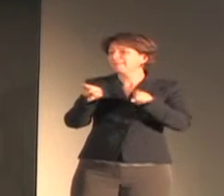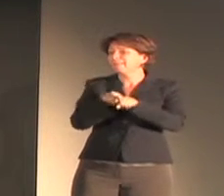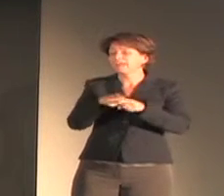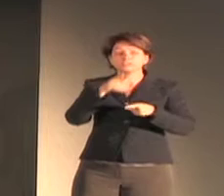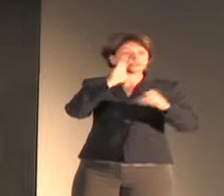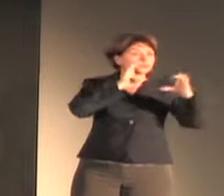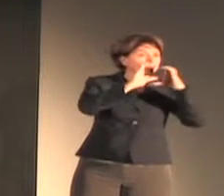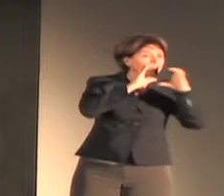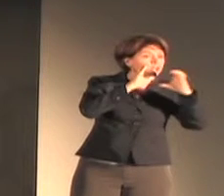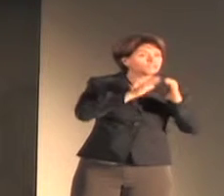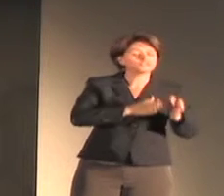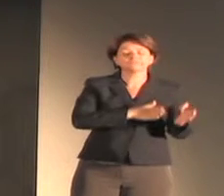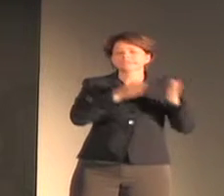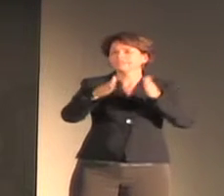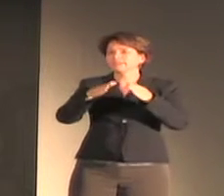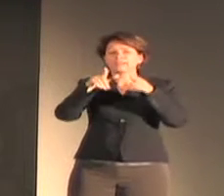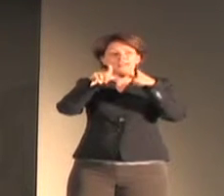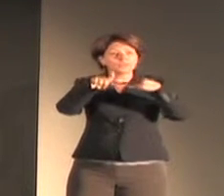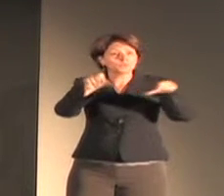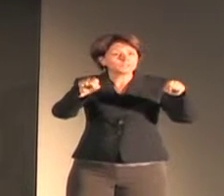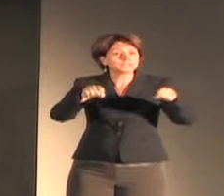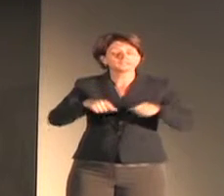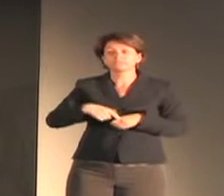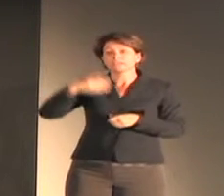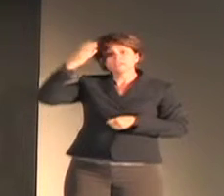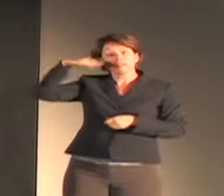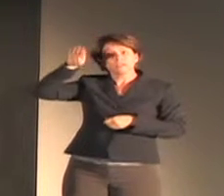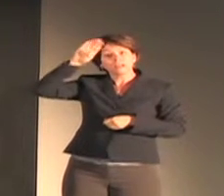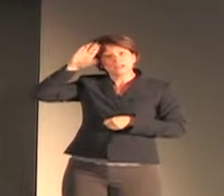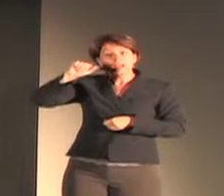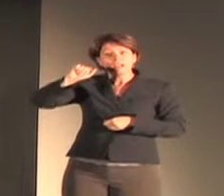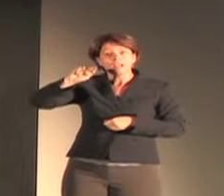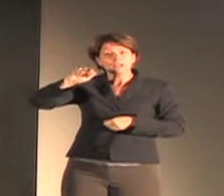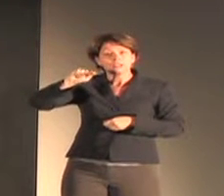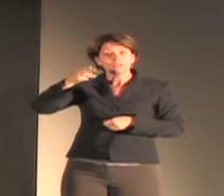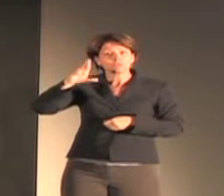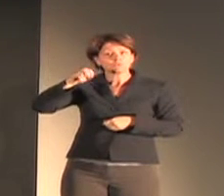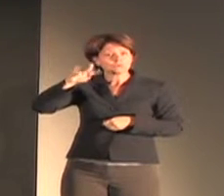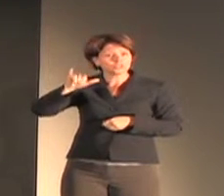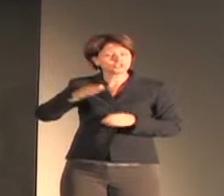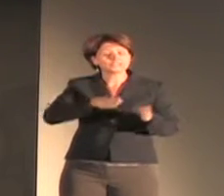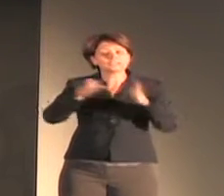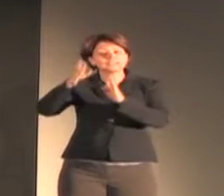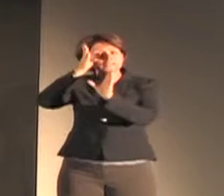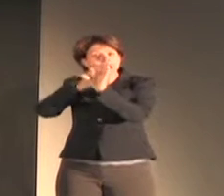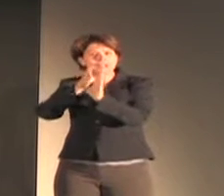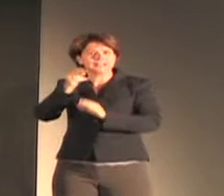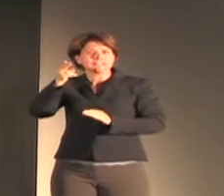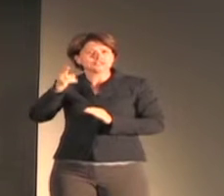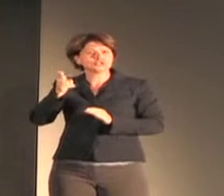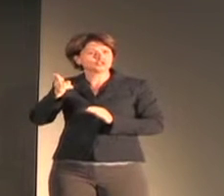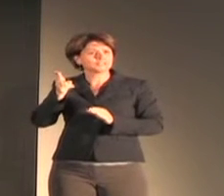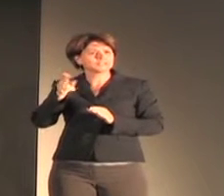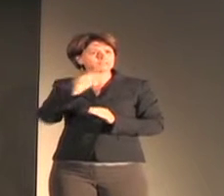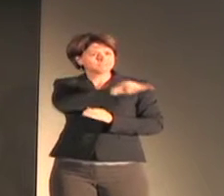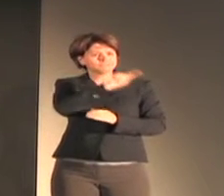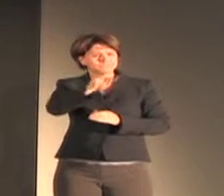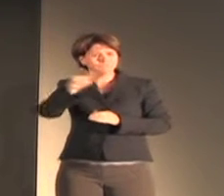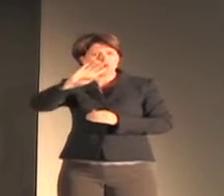linguistics, anthropology, psychology, and history. Among her many